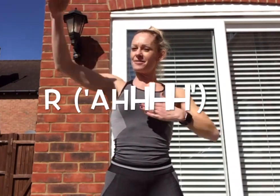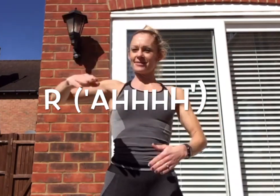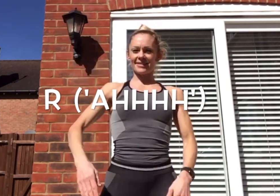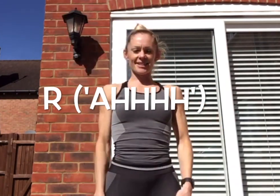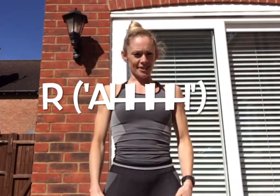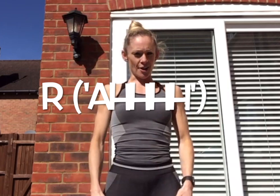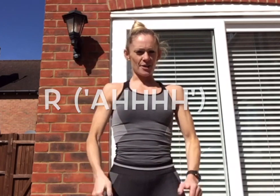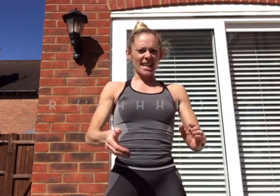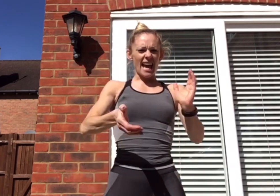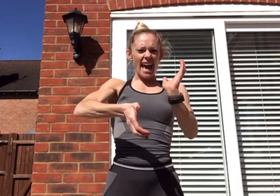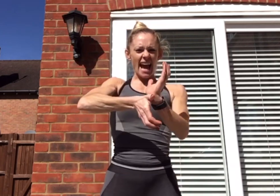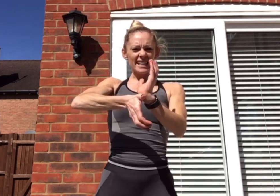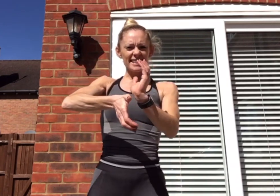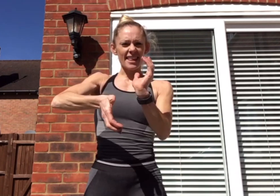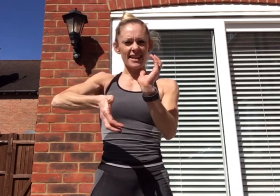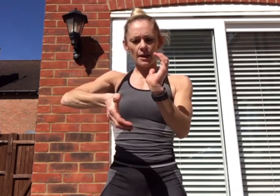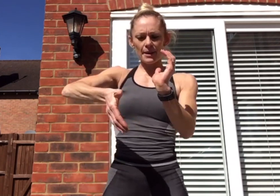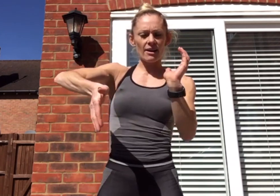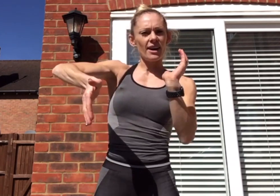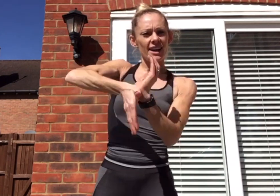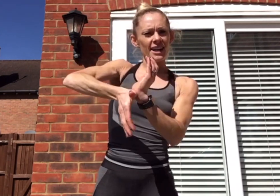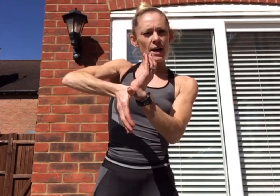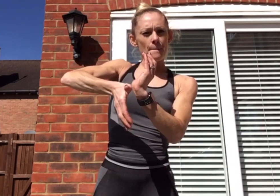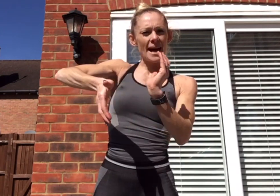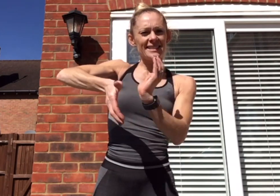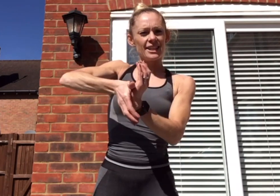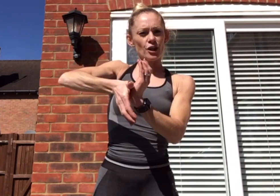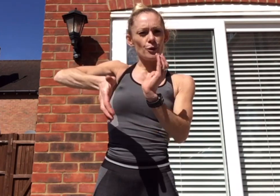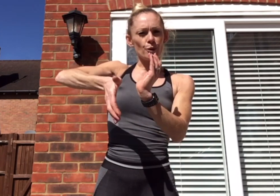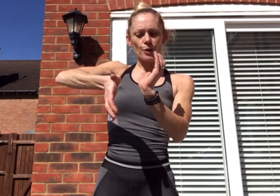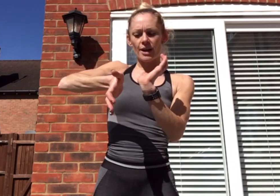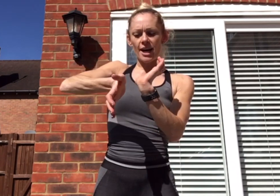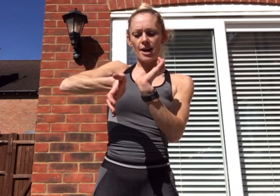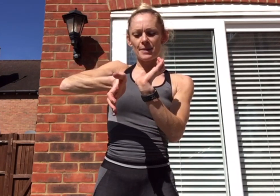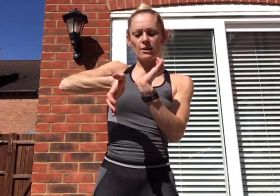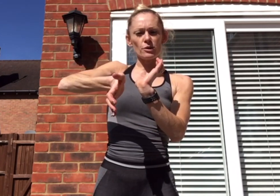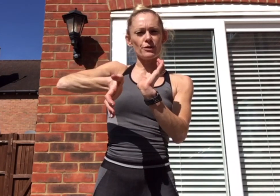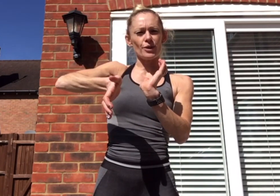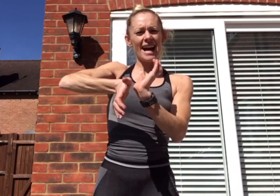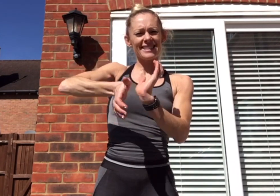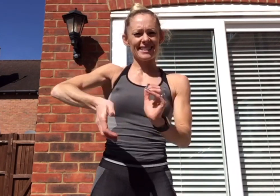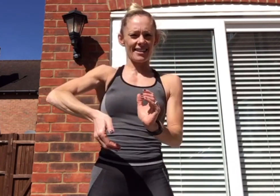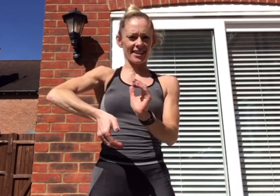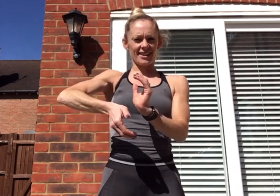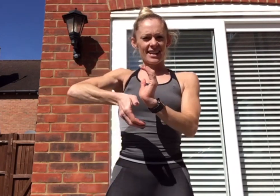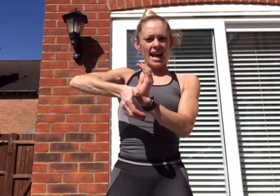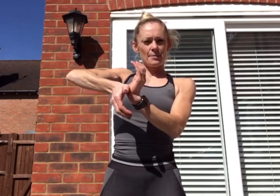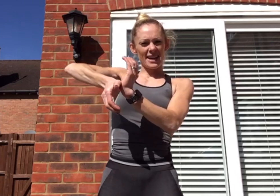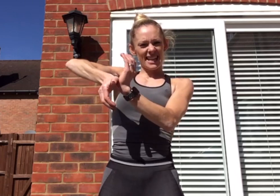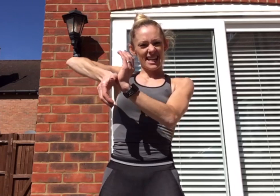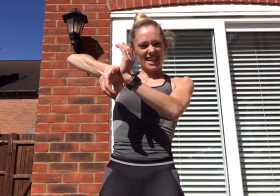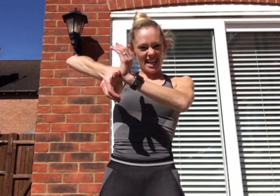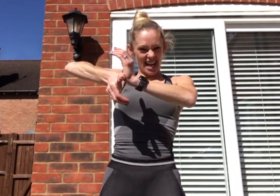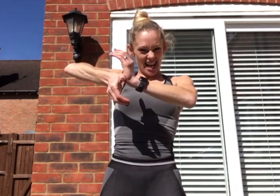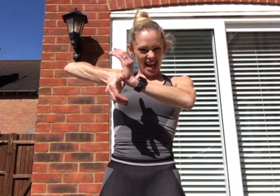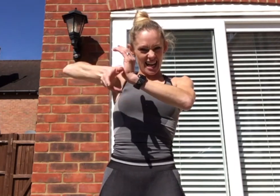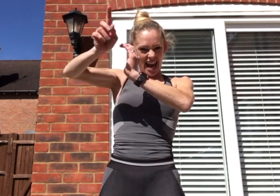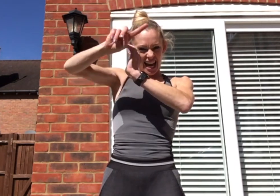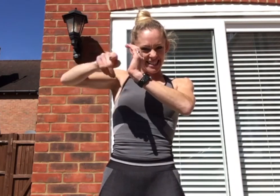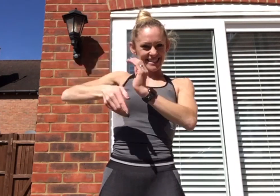So, S, think about patting your heels of your hands together and making an S.